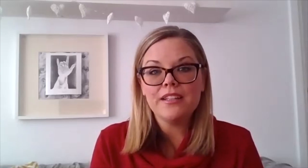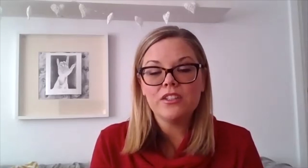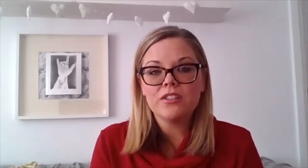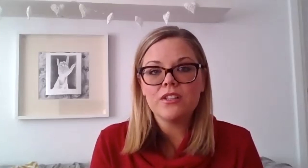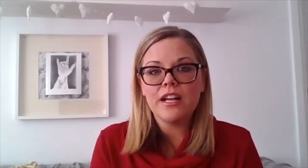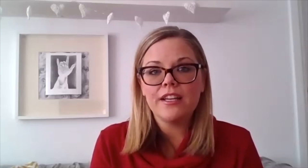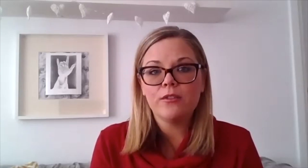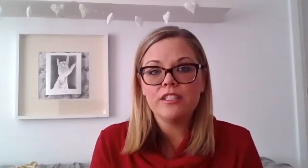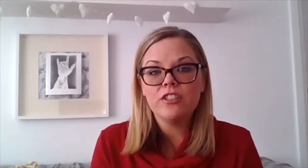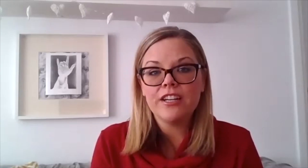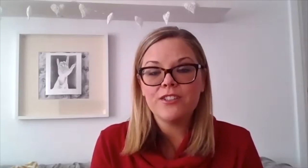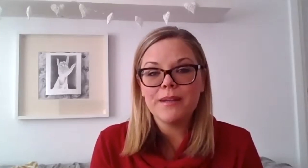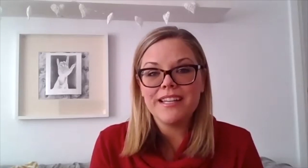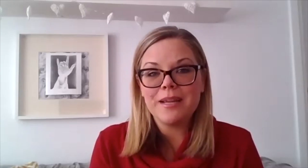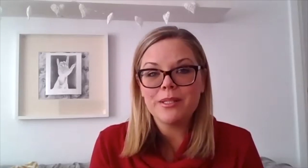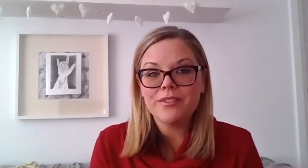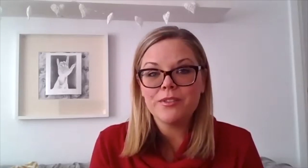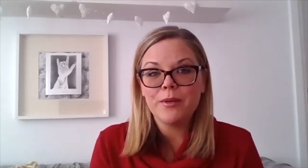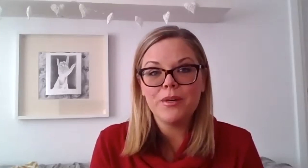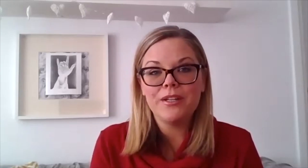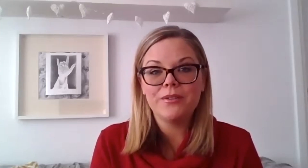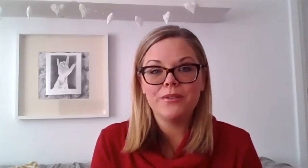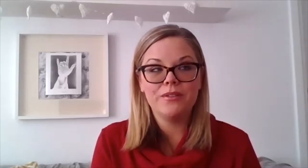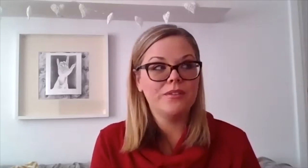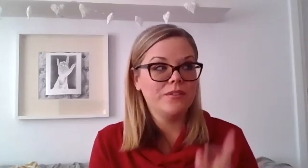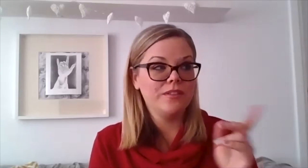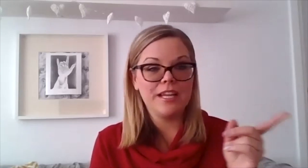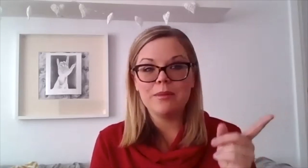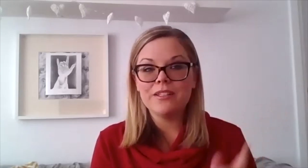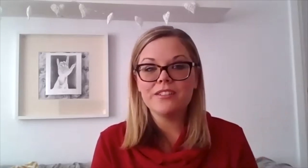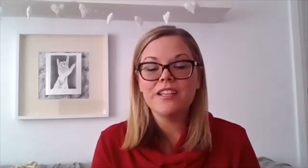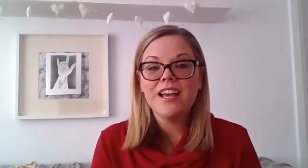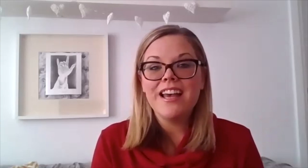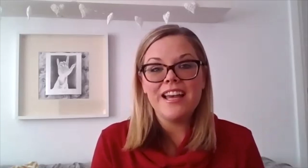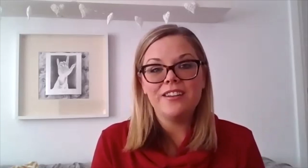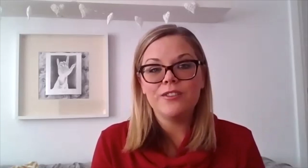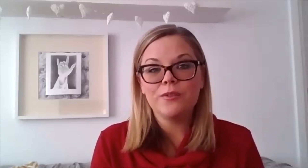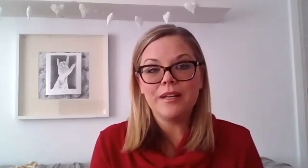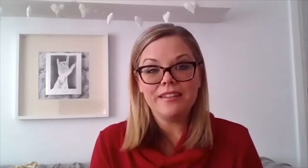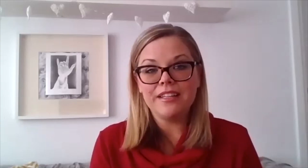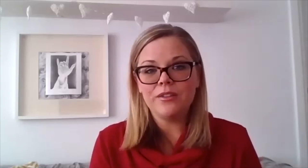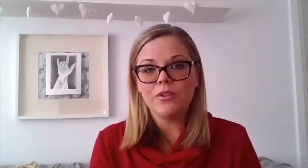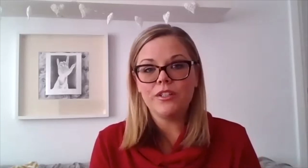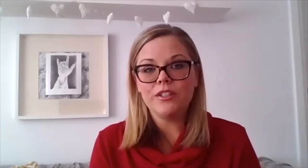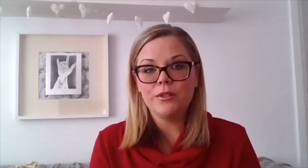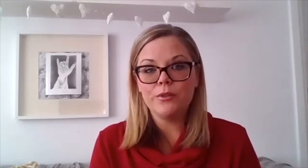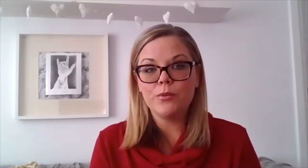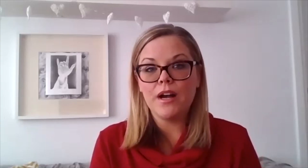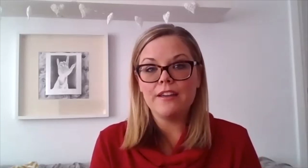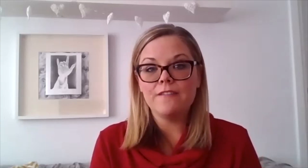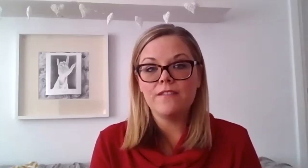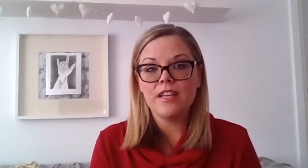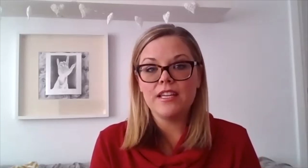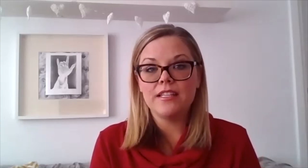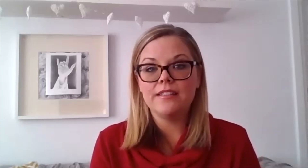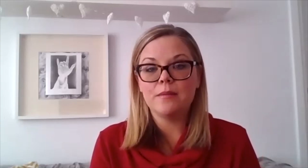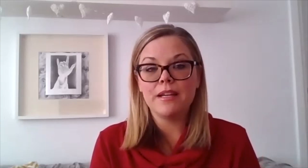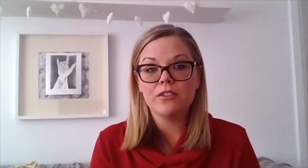it looks like reaching out to my neighbors my widow neighbors and also my landlord whose wife is a medical